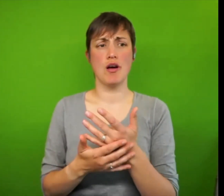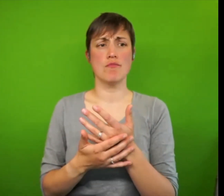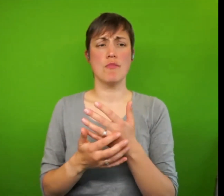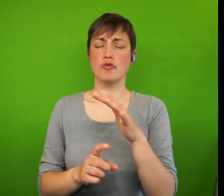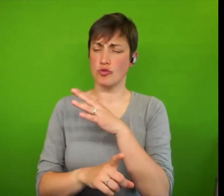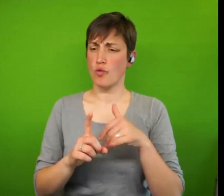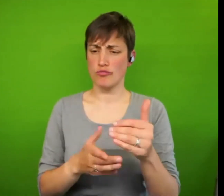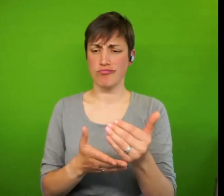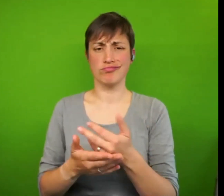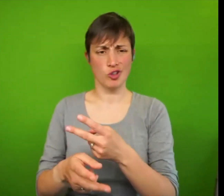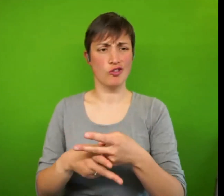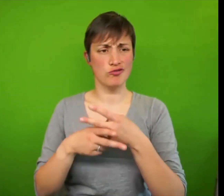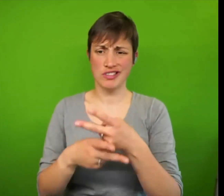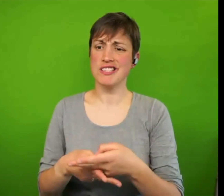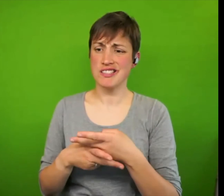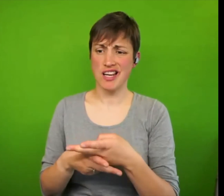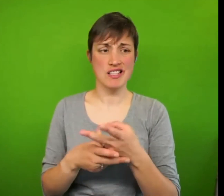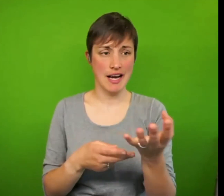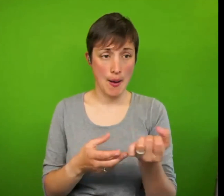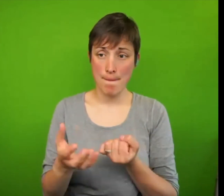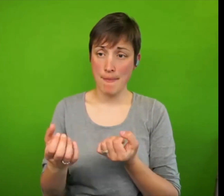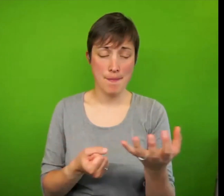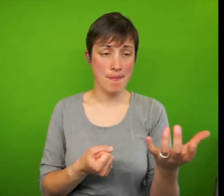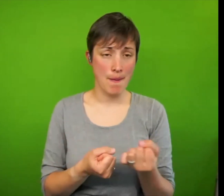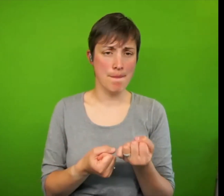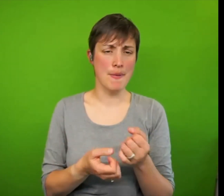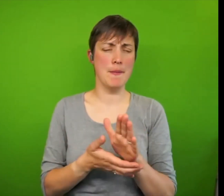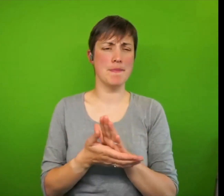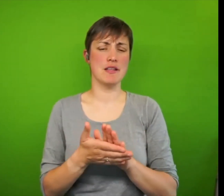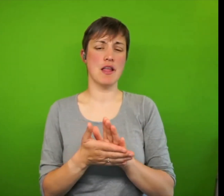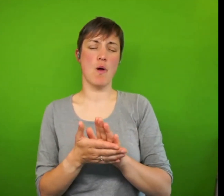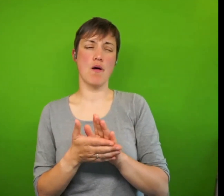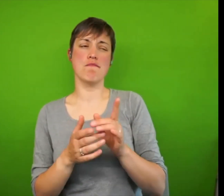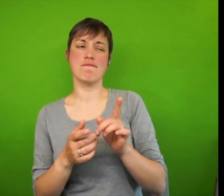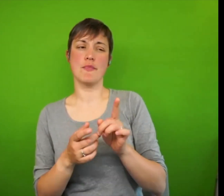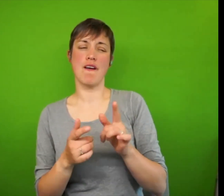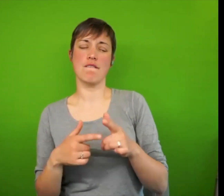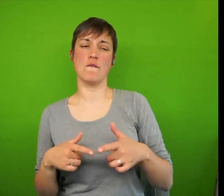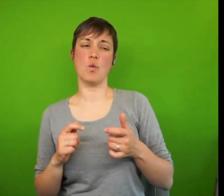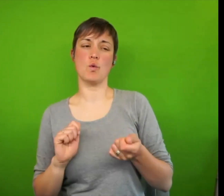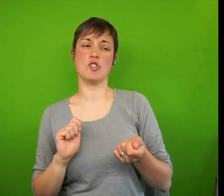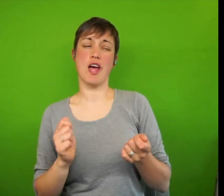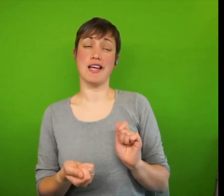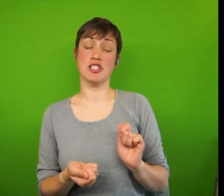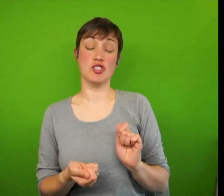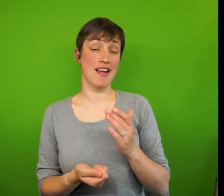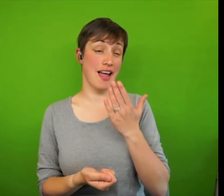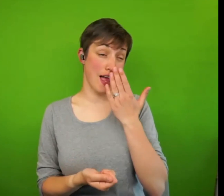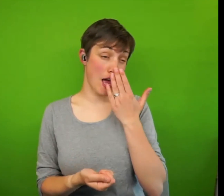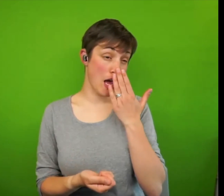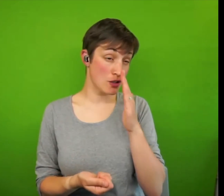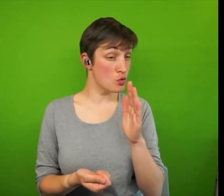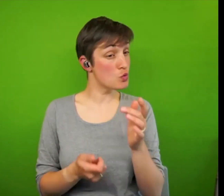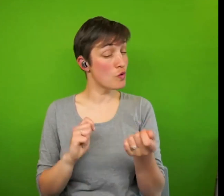experience what economic insecurity means, that perhaps public attitudes were, were,